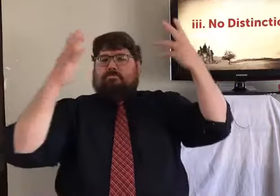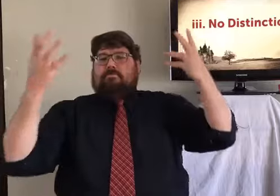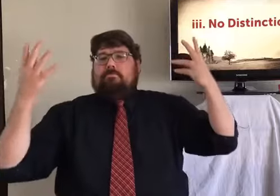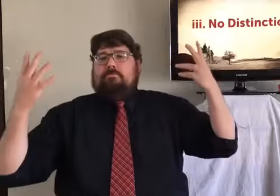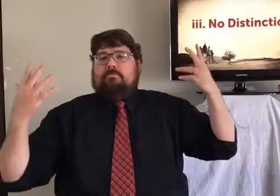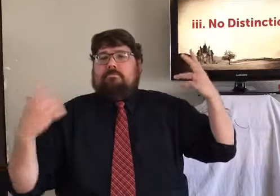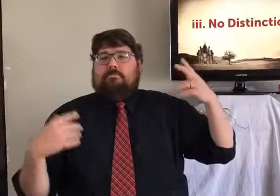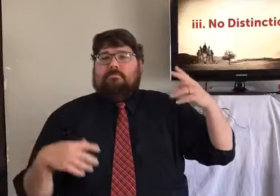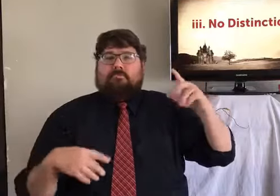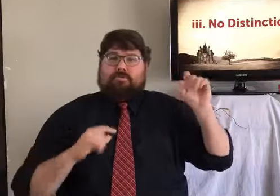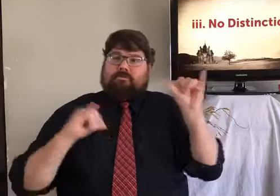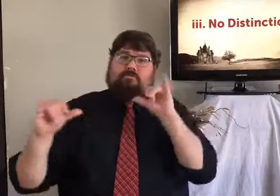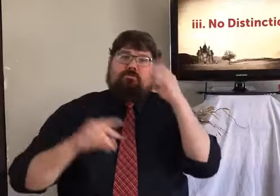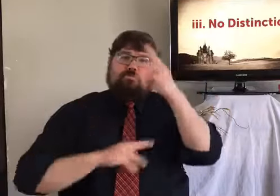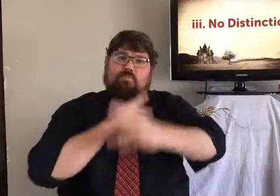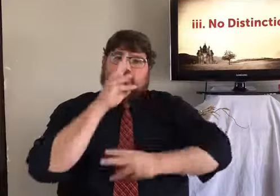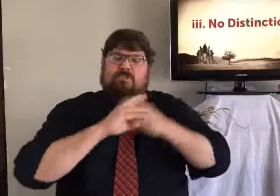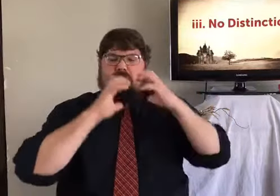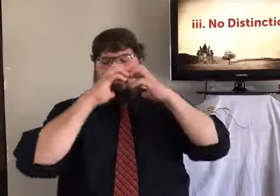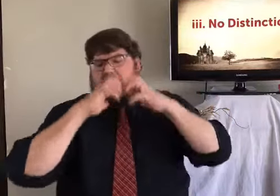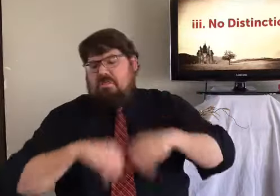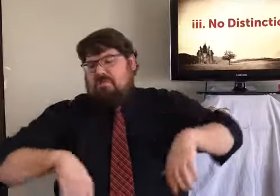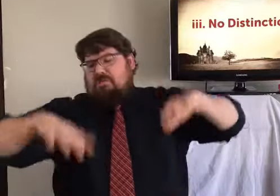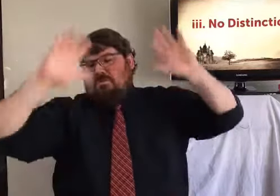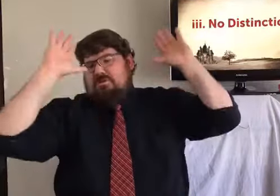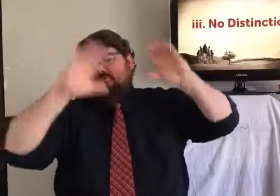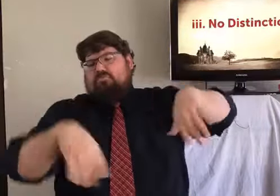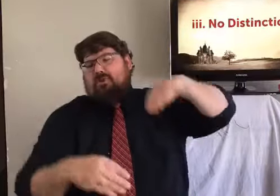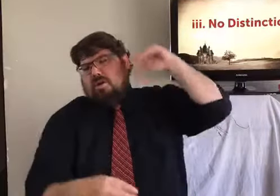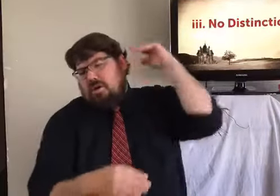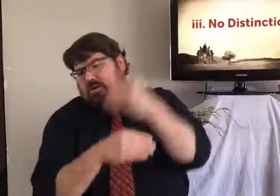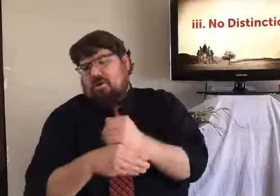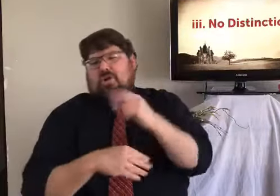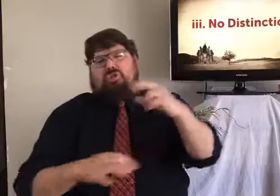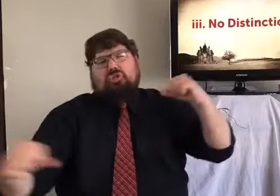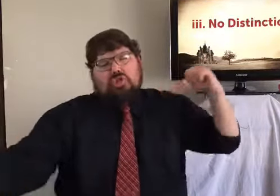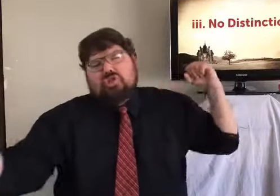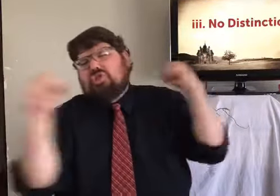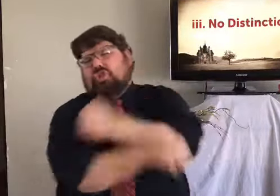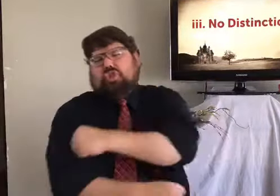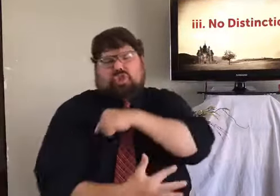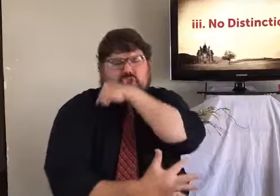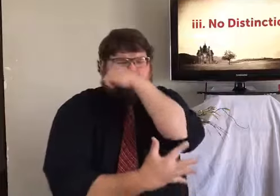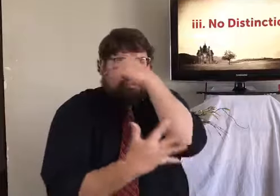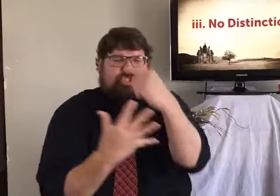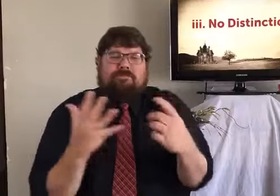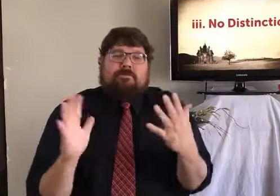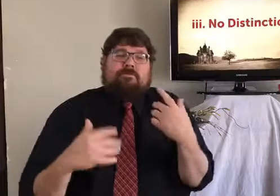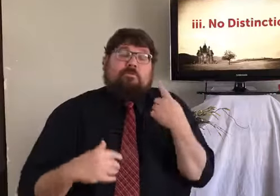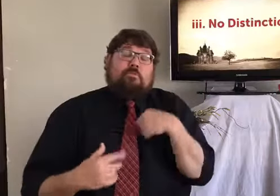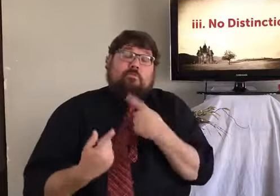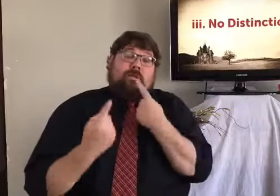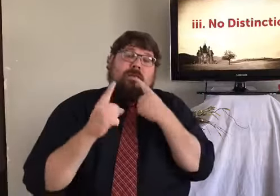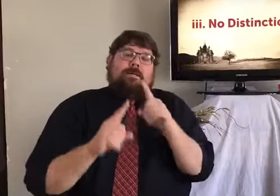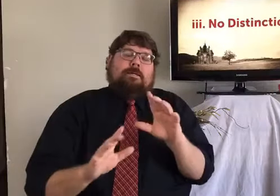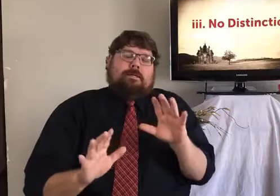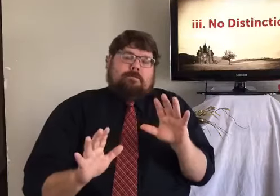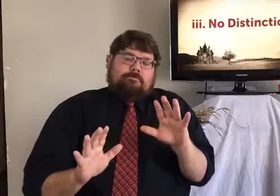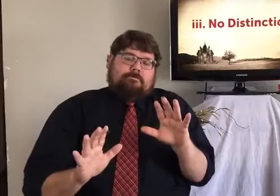Our reaction to catastrophe. Do we have meltdowns or we withdraw or we fight?